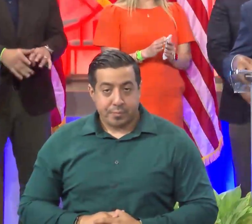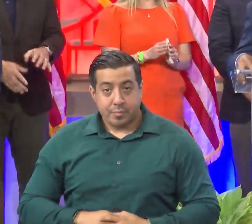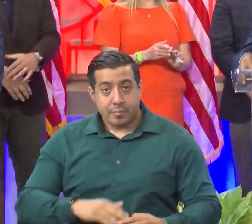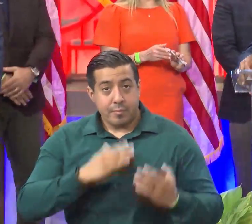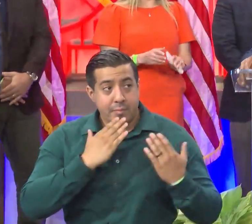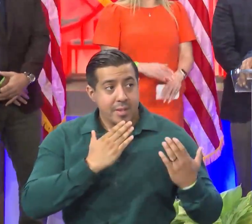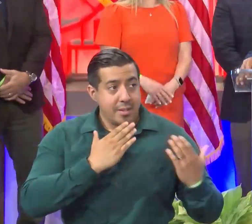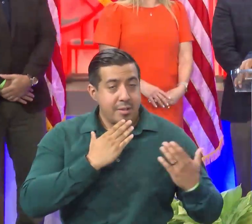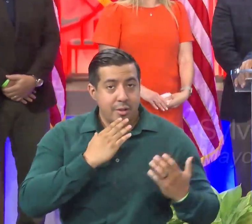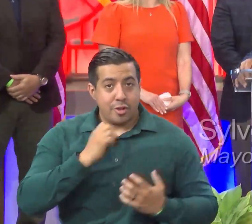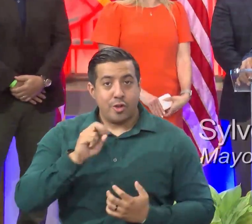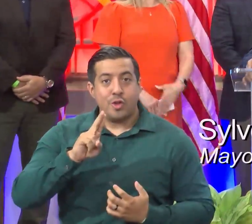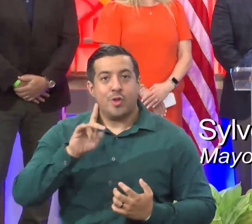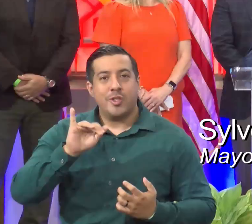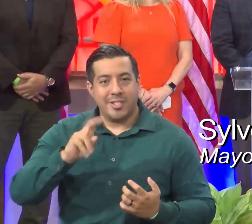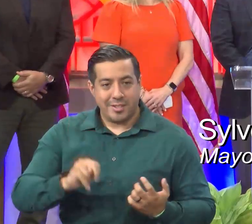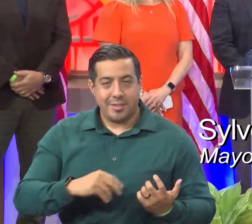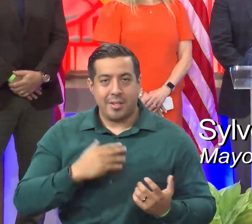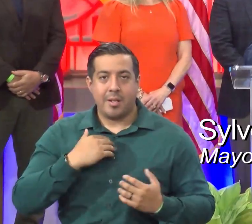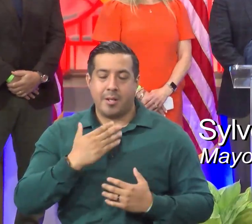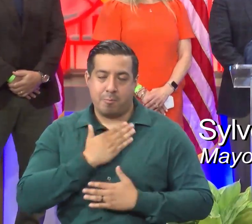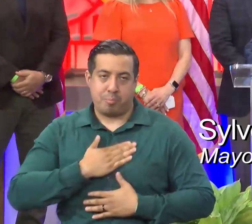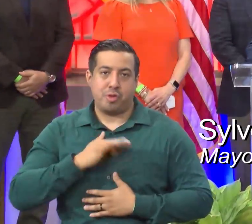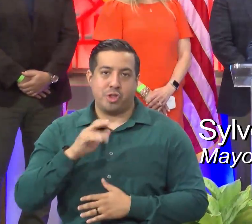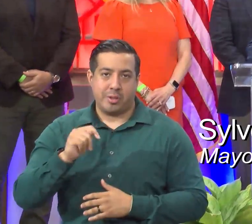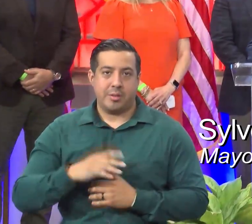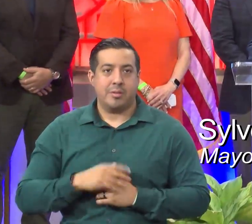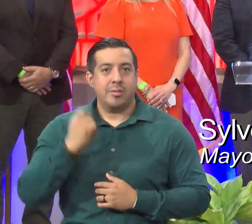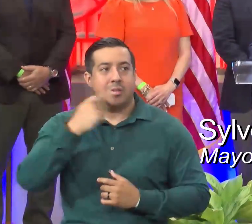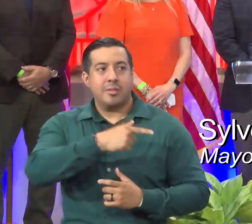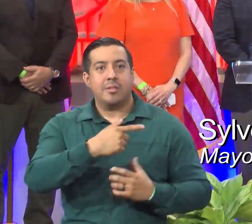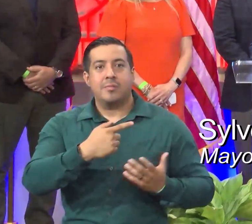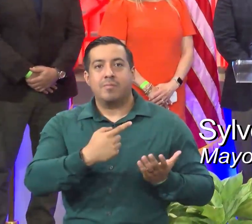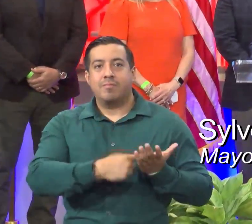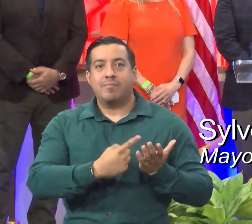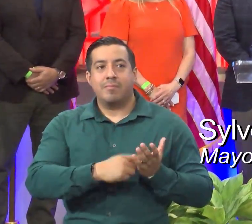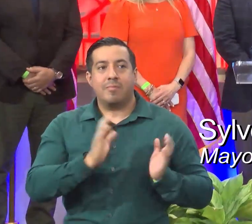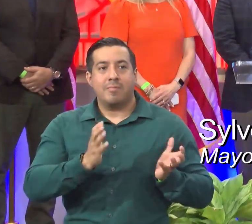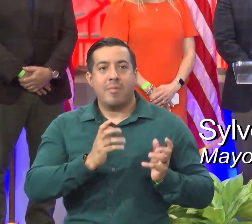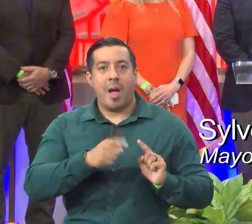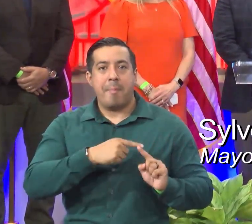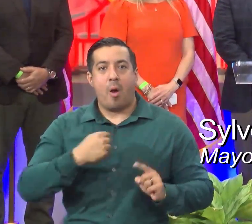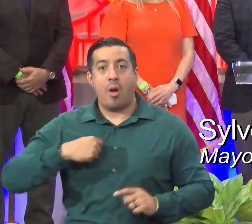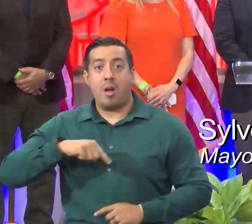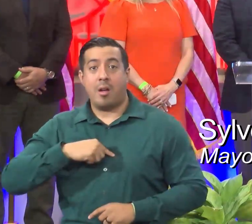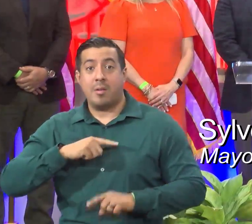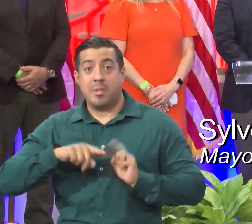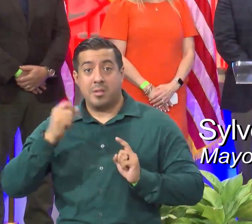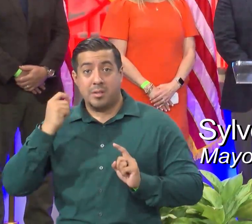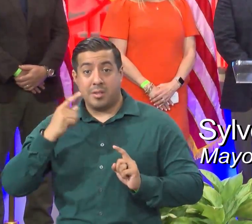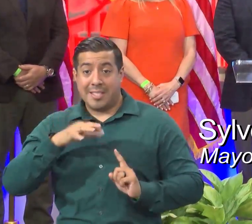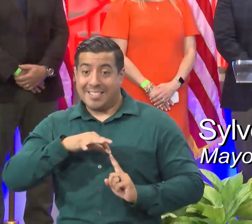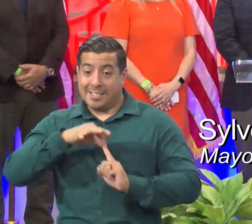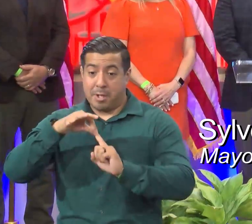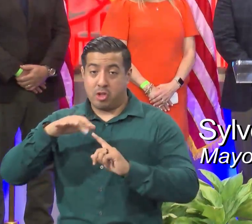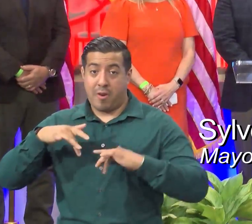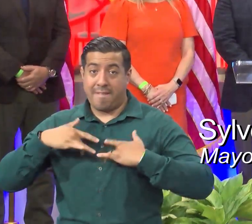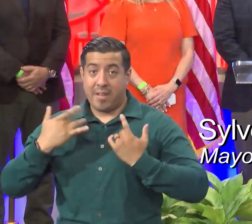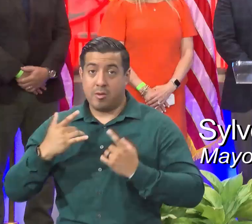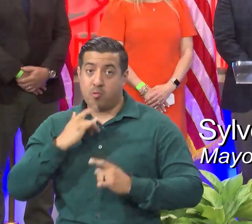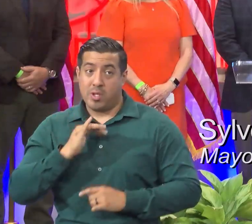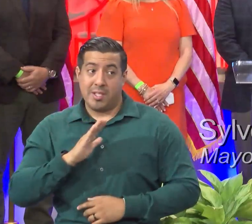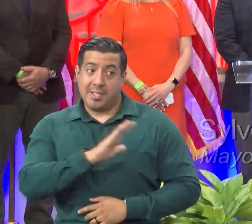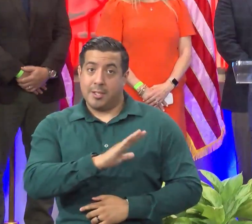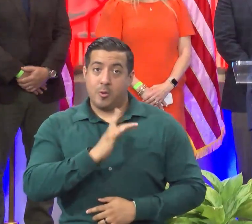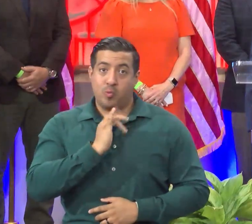Thanks. Thanks, Susan. I really appreciate that. She's talked about all of us, but let me tell you, when it comes to special events, that's